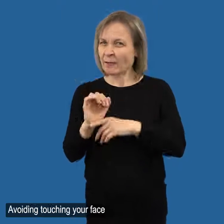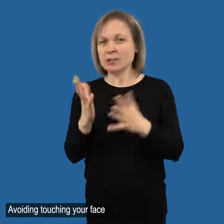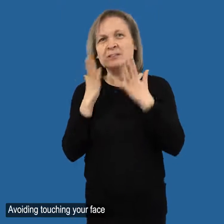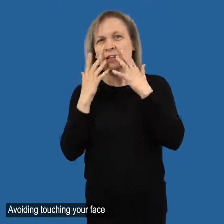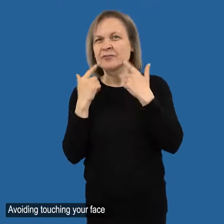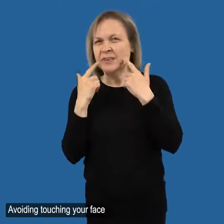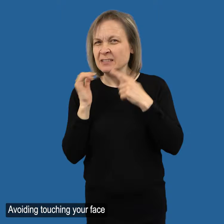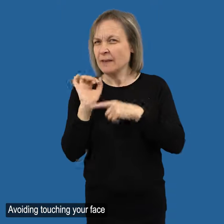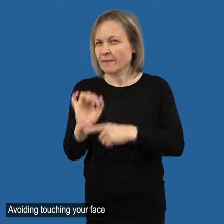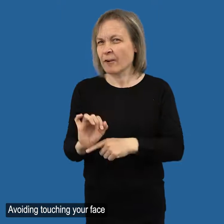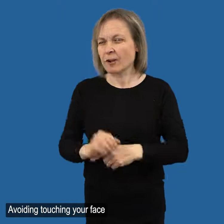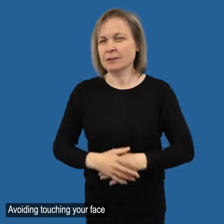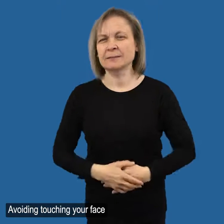Avoiding touching your face